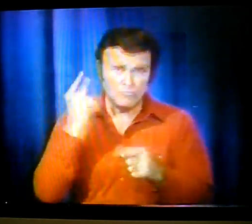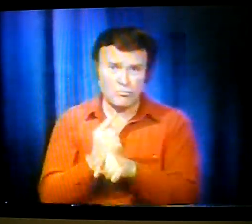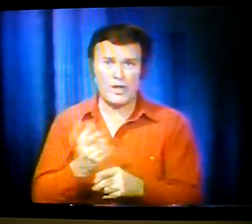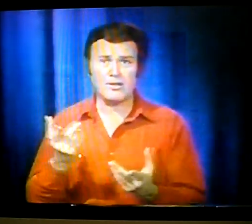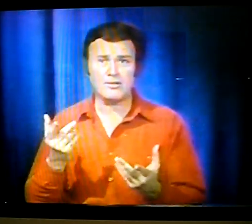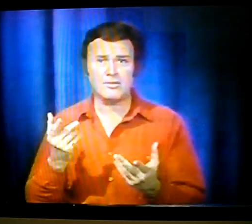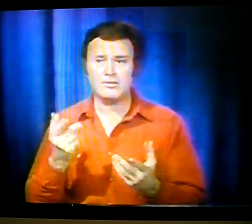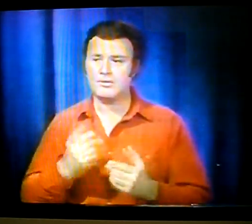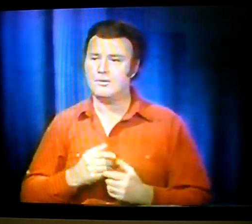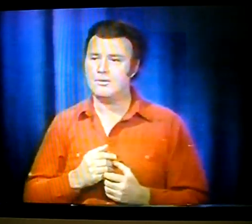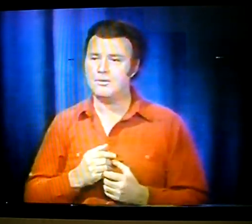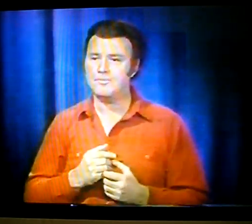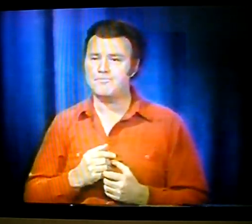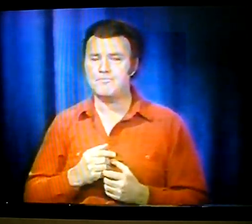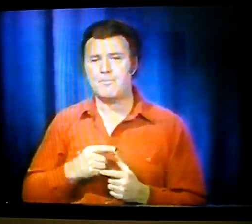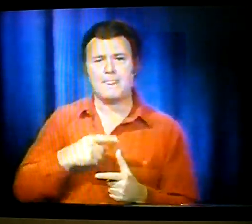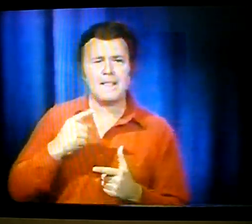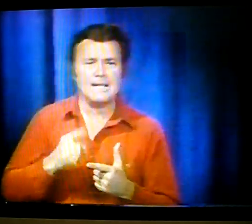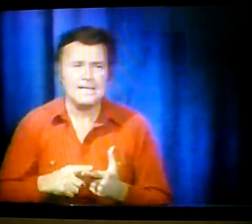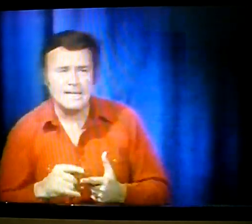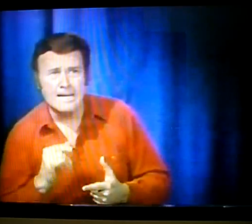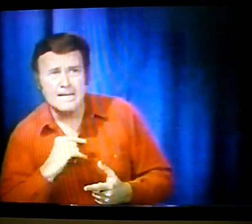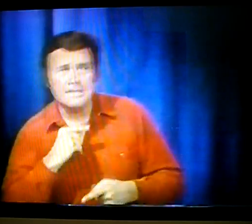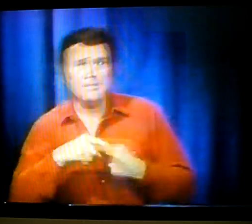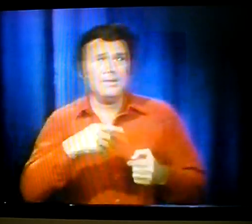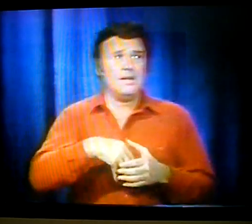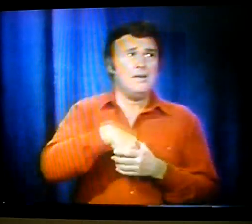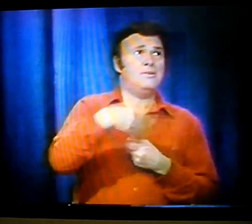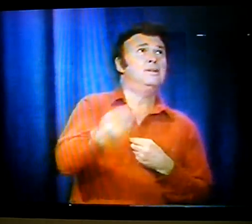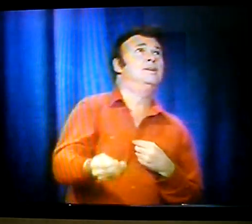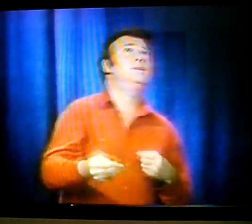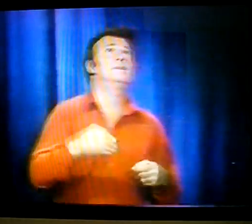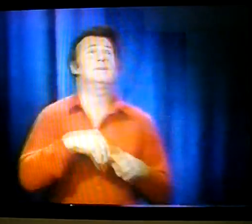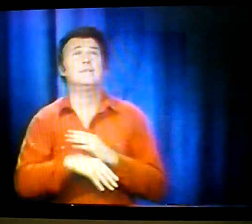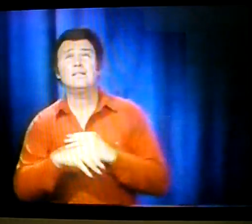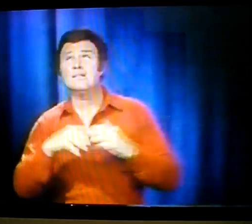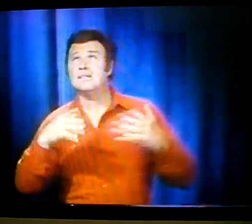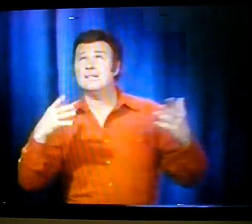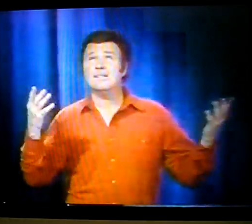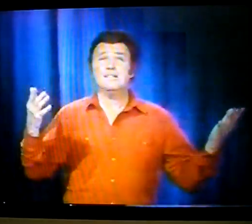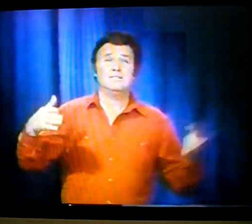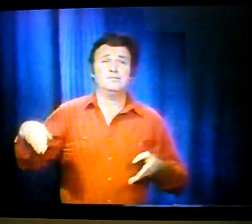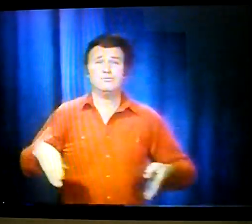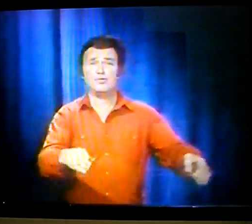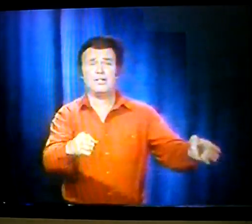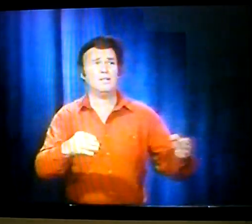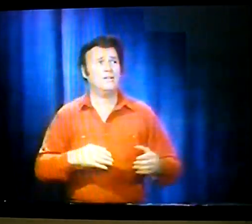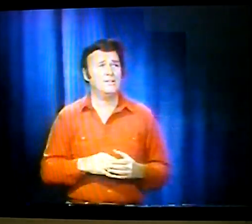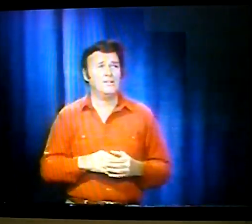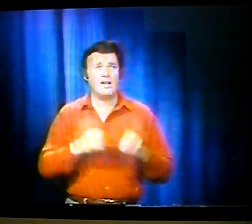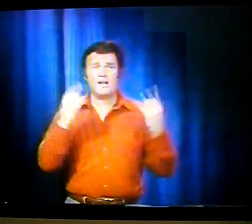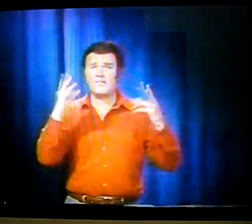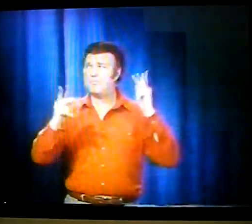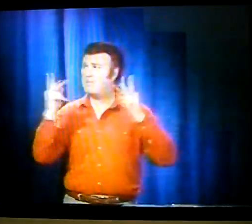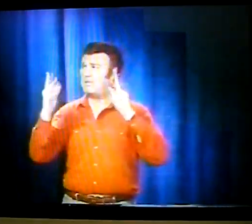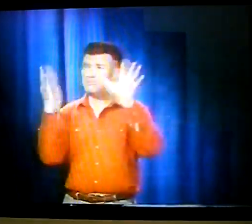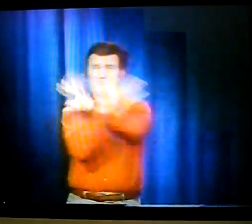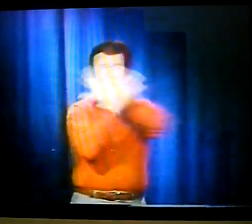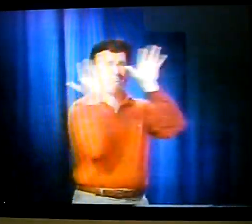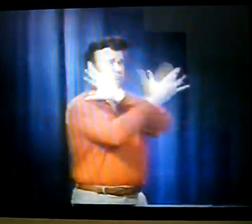It's not required that you have to be hearing to get a job like that. So, I went outside, into the street. There was a lot of